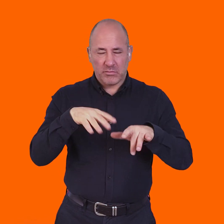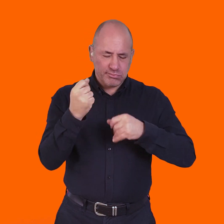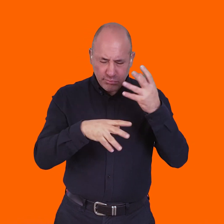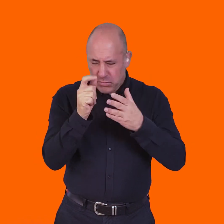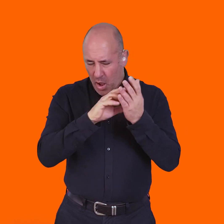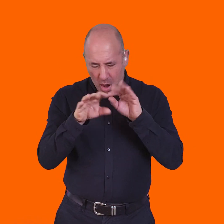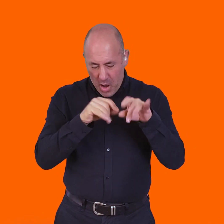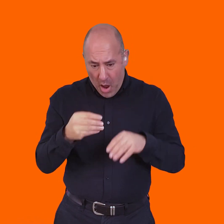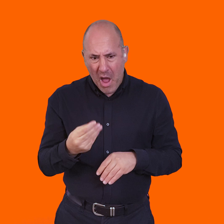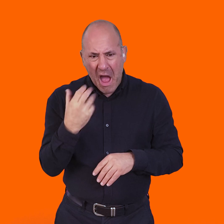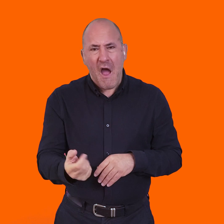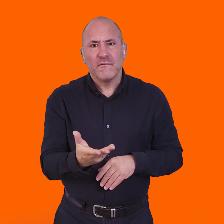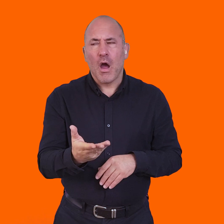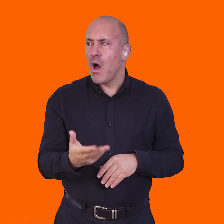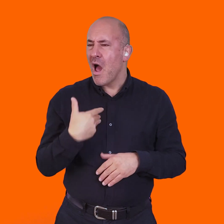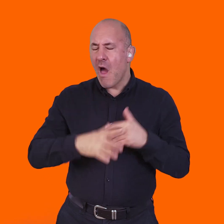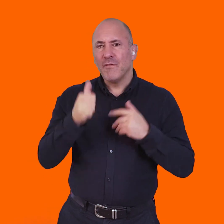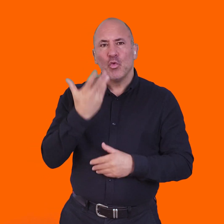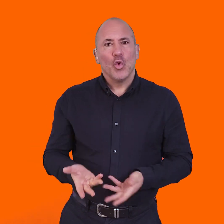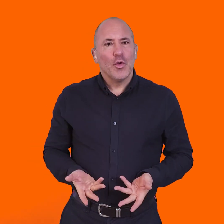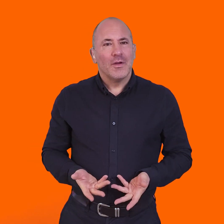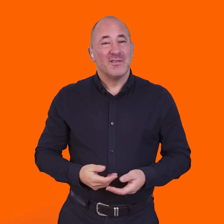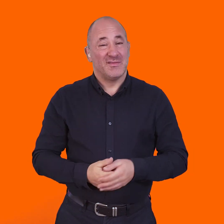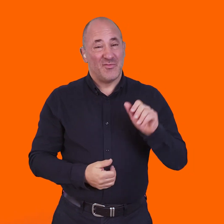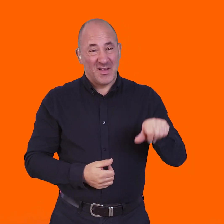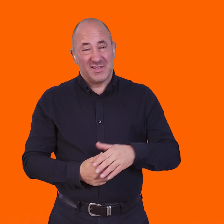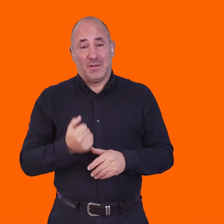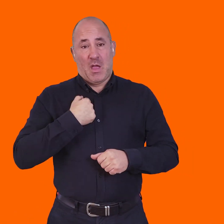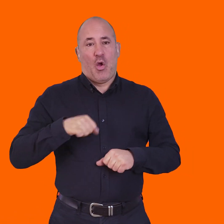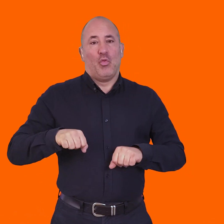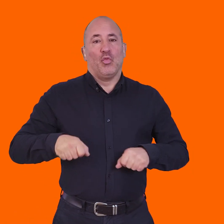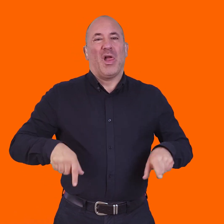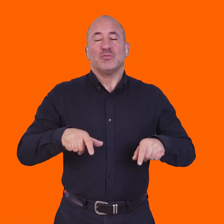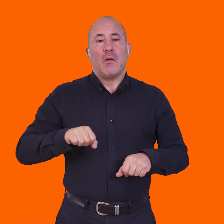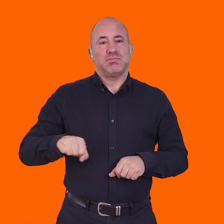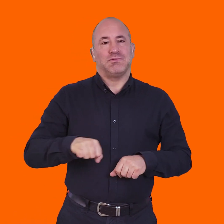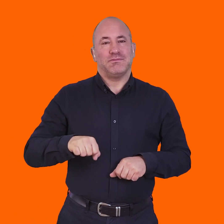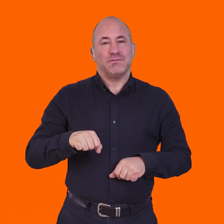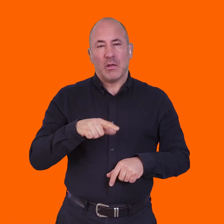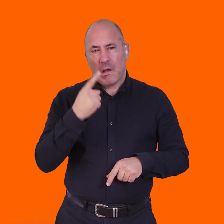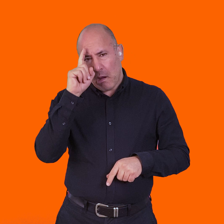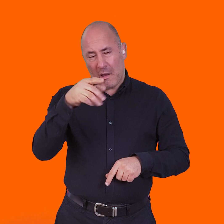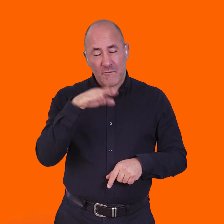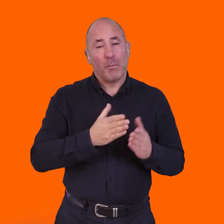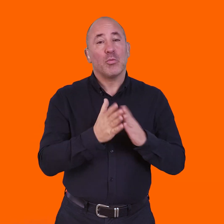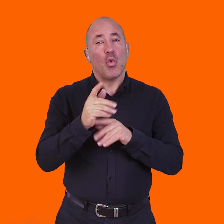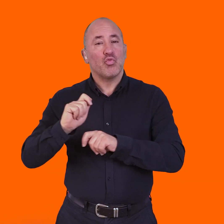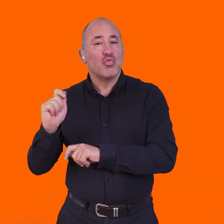know about them until you dig around, you know. Absolutely. I know my powered wheelchair, I think